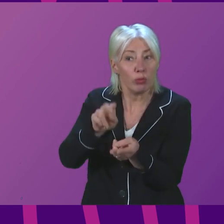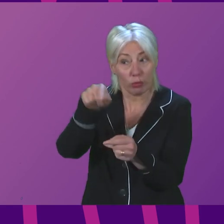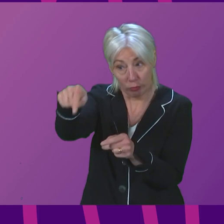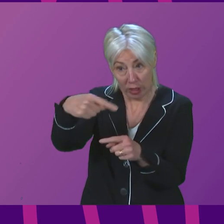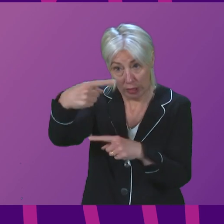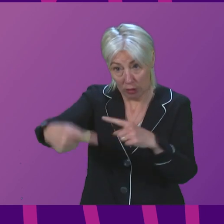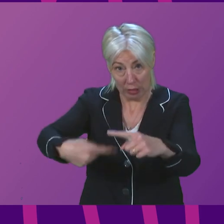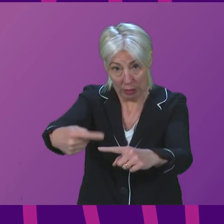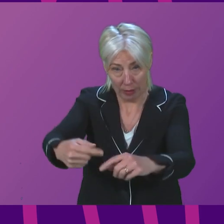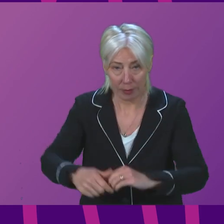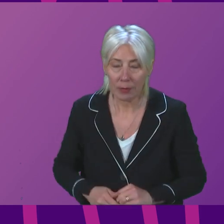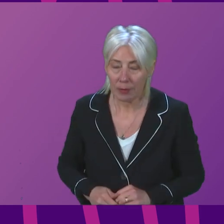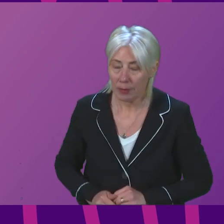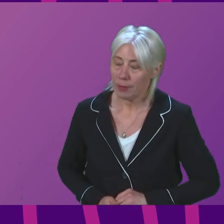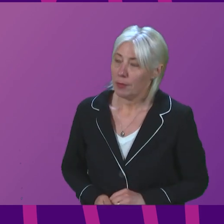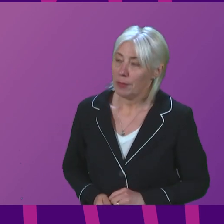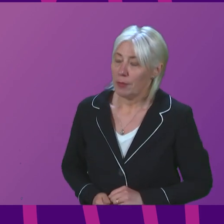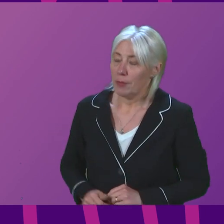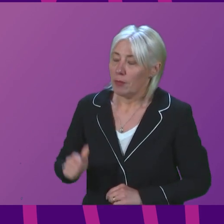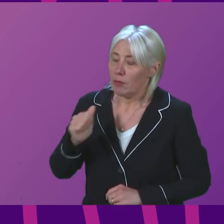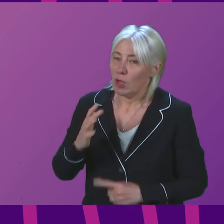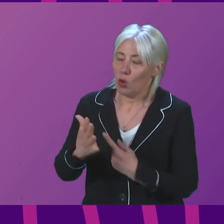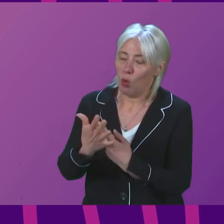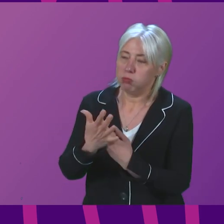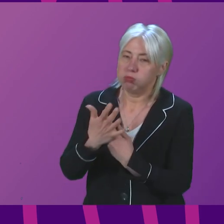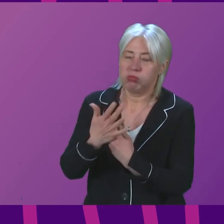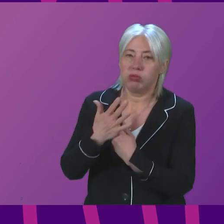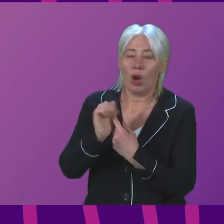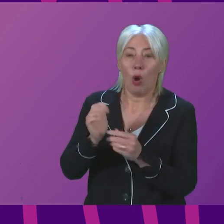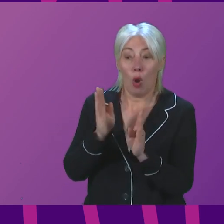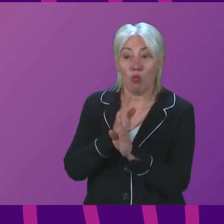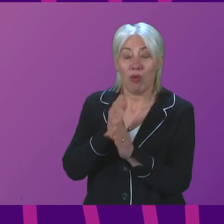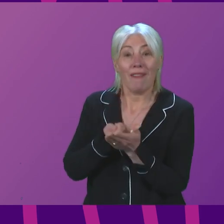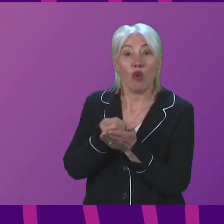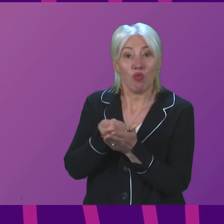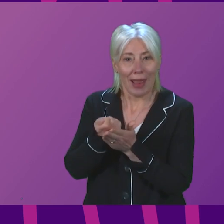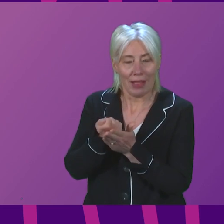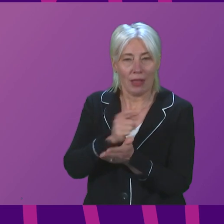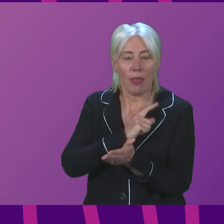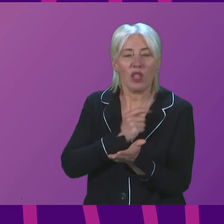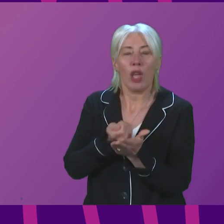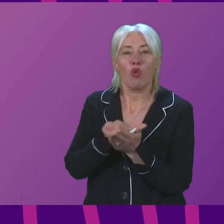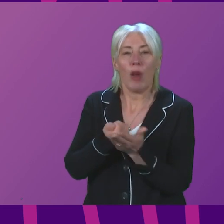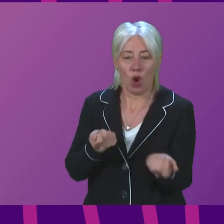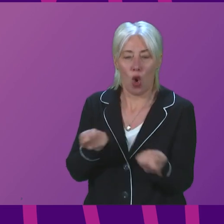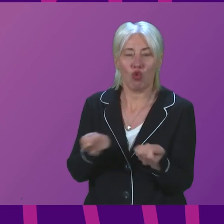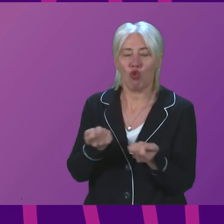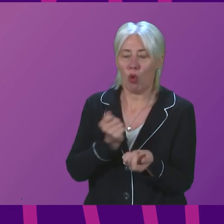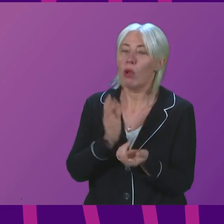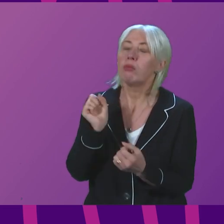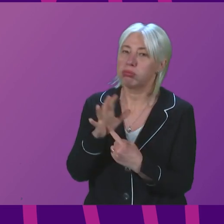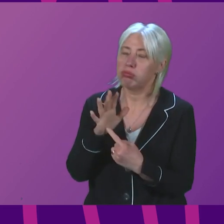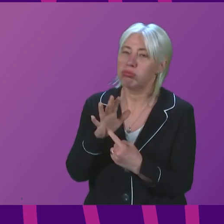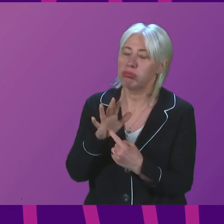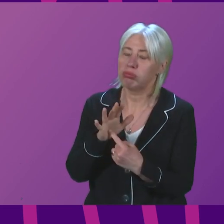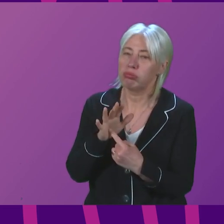We are all aware of the significant pressures facing private renters which is why our commitment to introduce rent controls is so important. That means